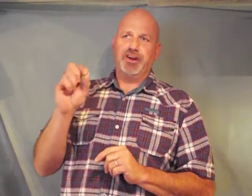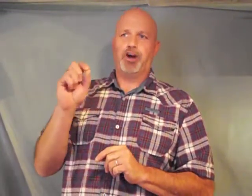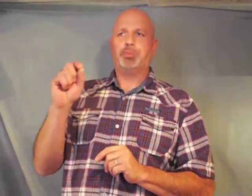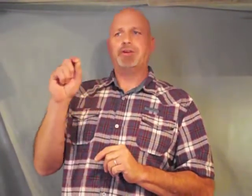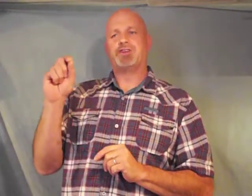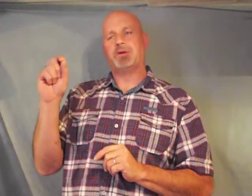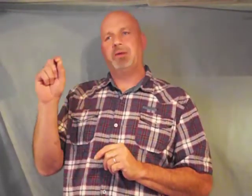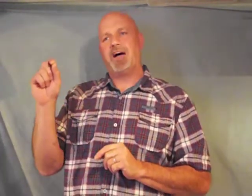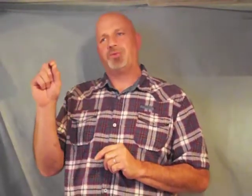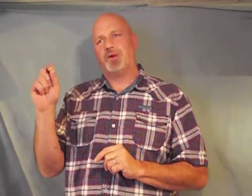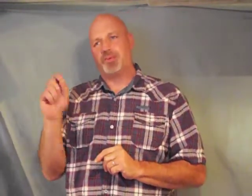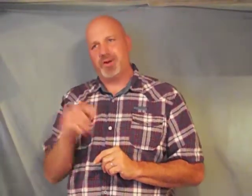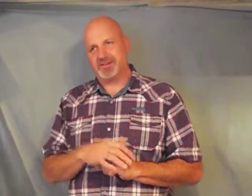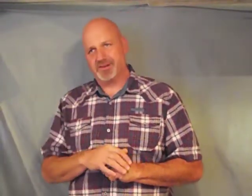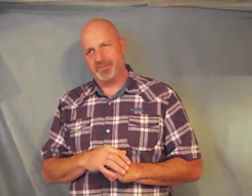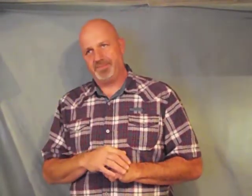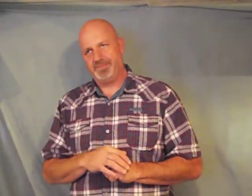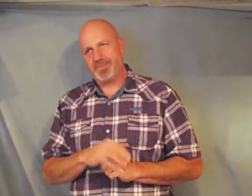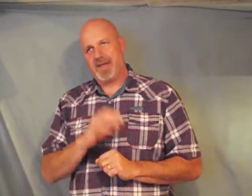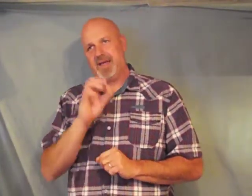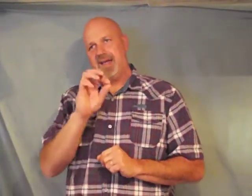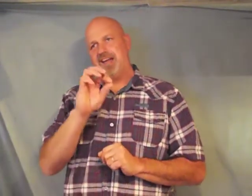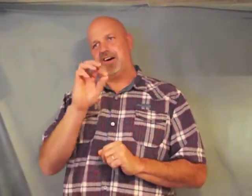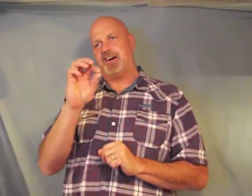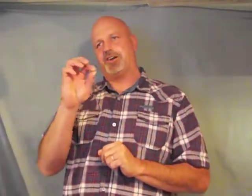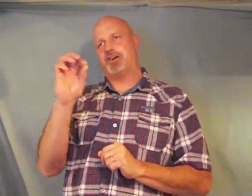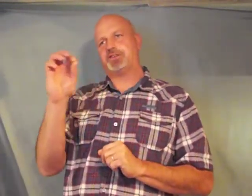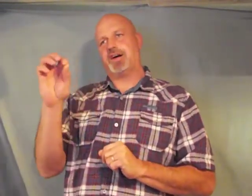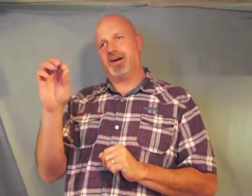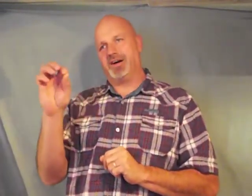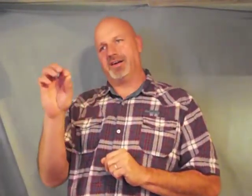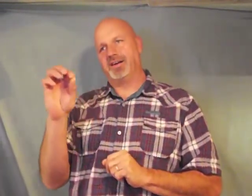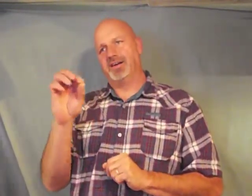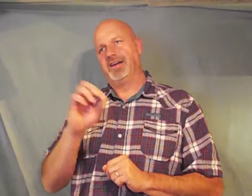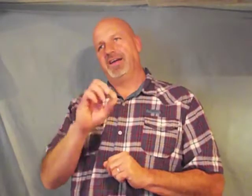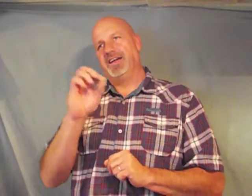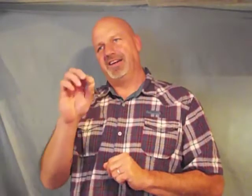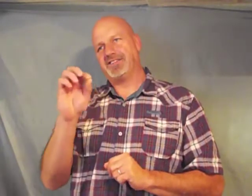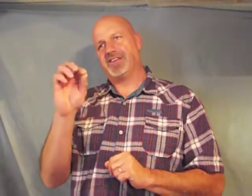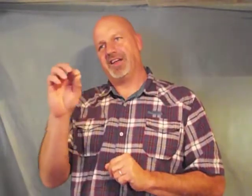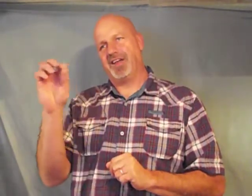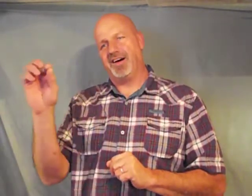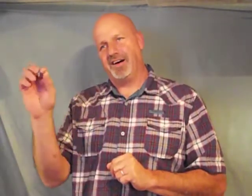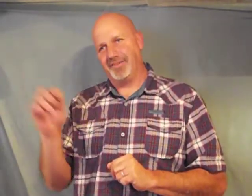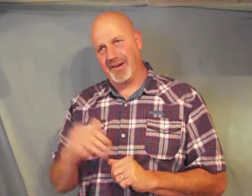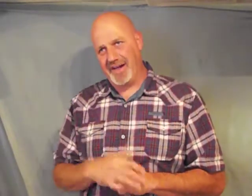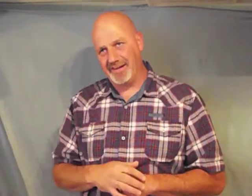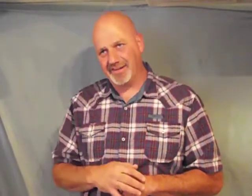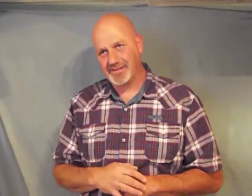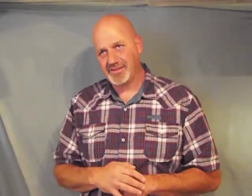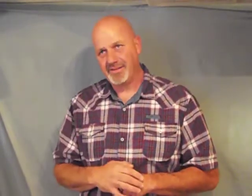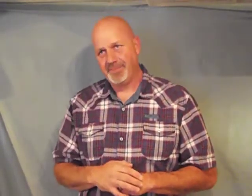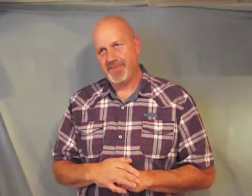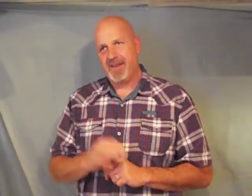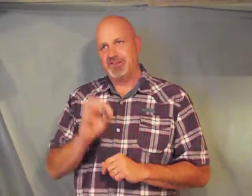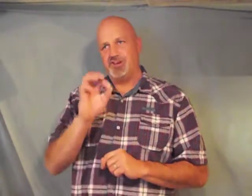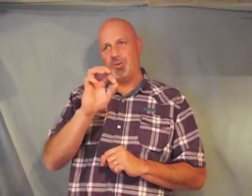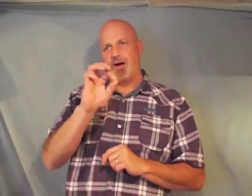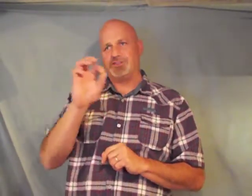opens her mouth with wisdom and on her tongue is the law of kindness she watches